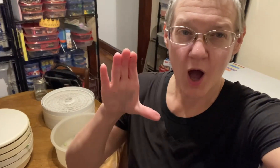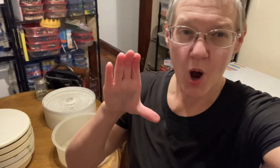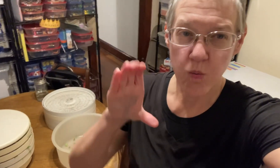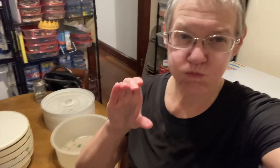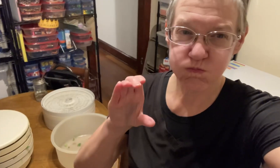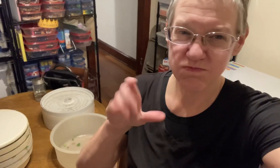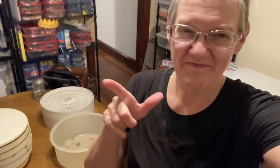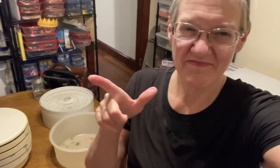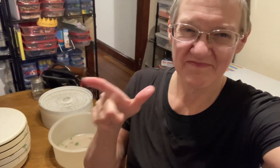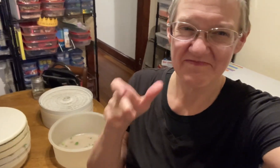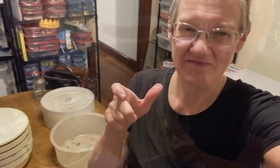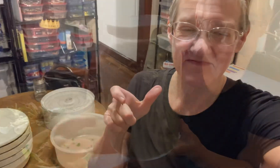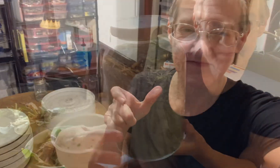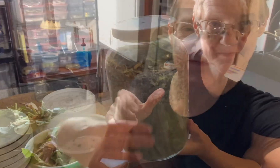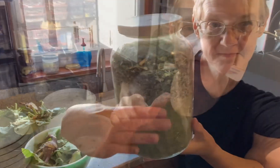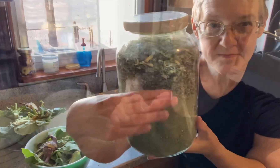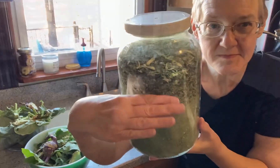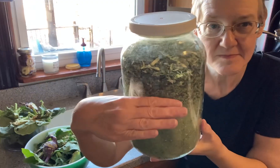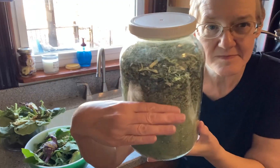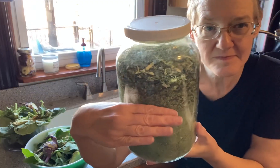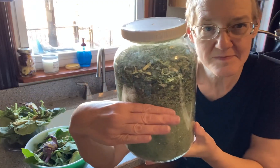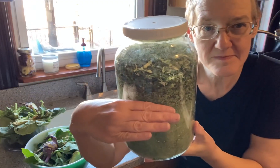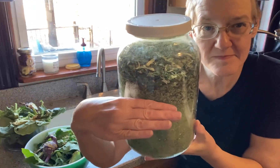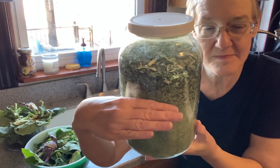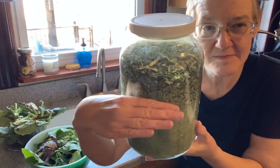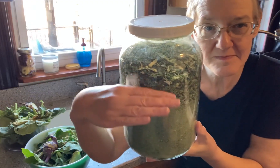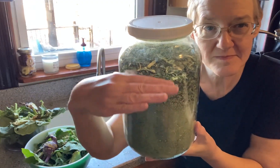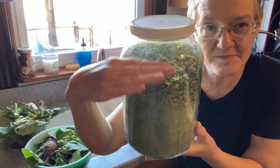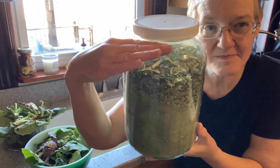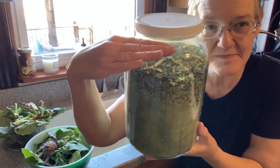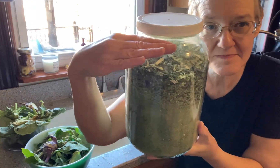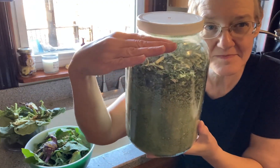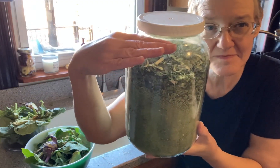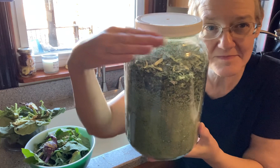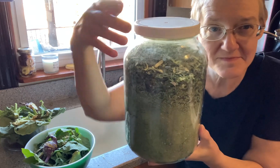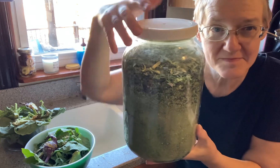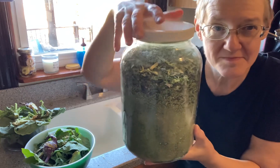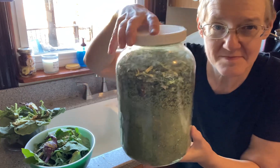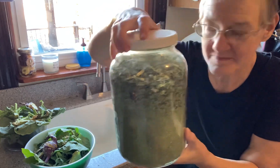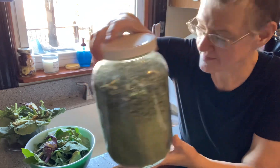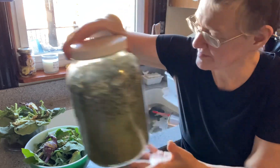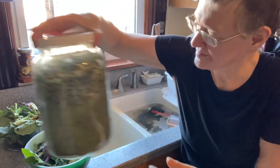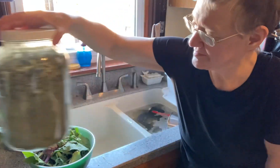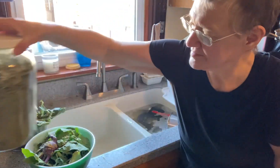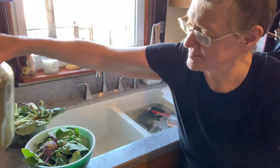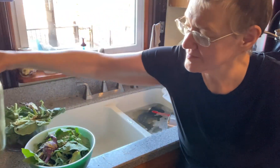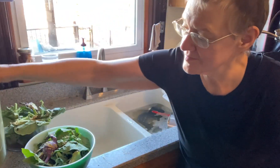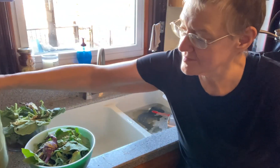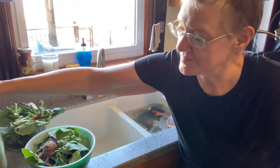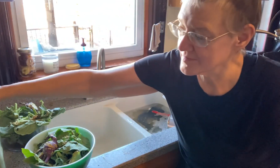and that's going to compress really quickly now see up here the little top part of this jar